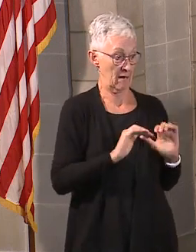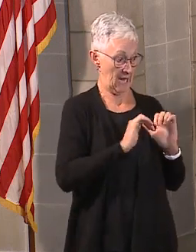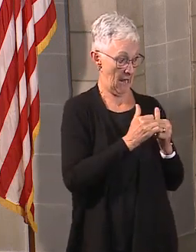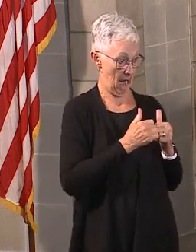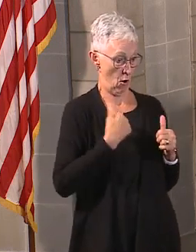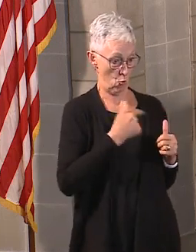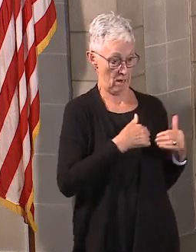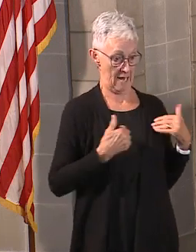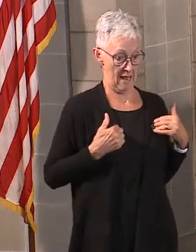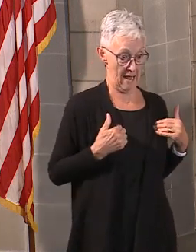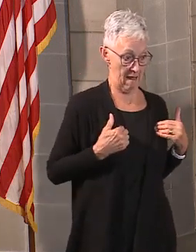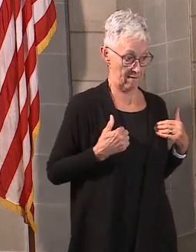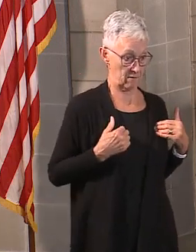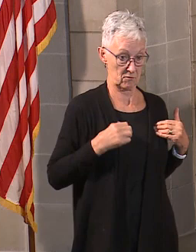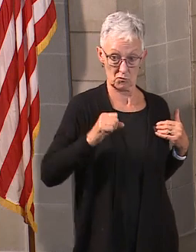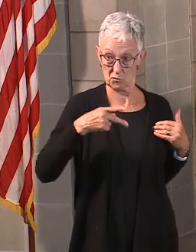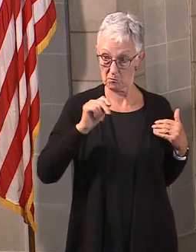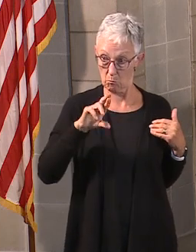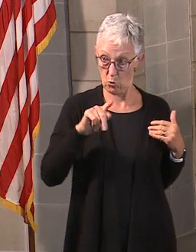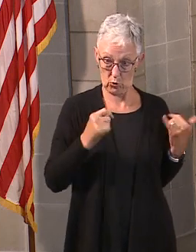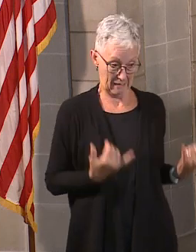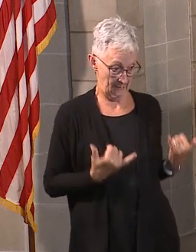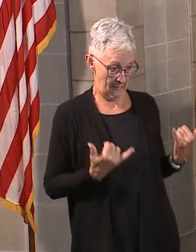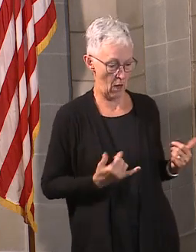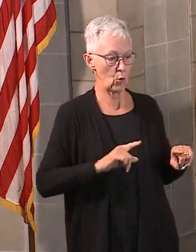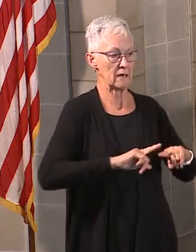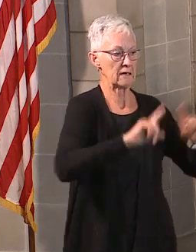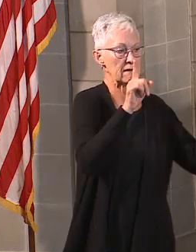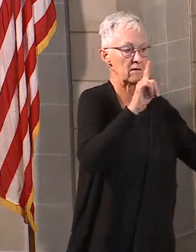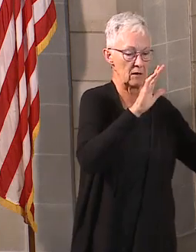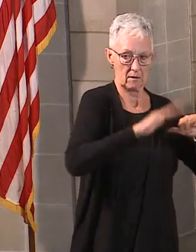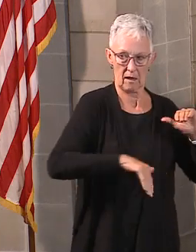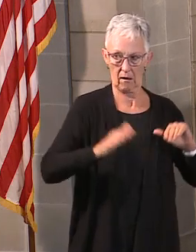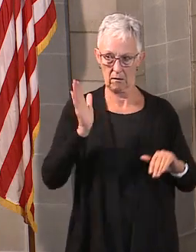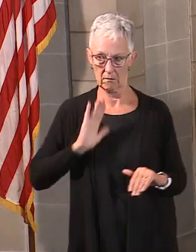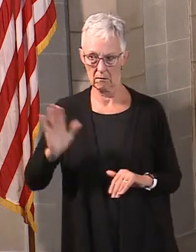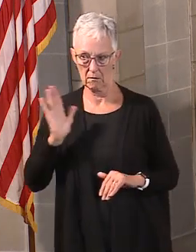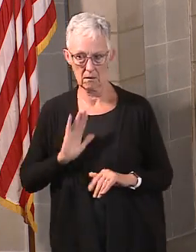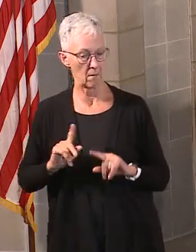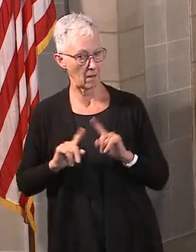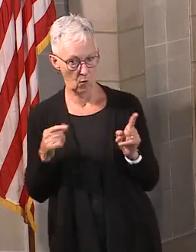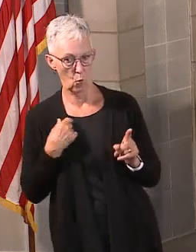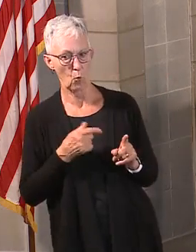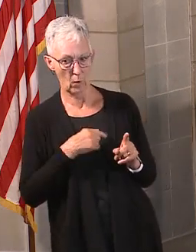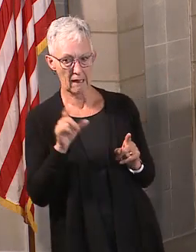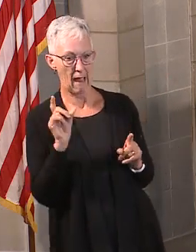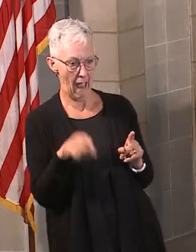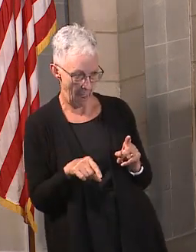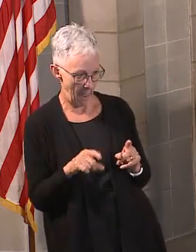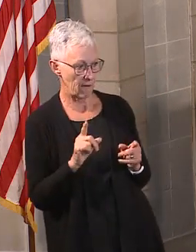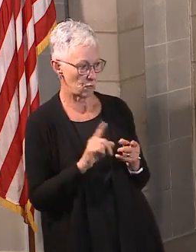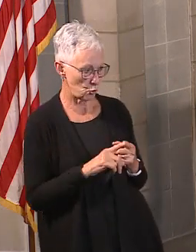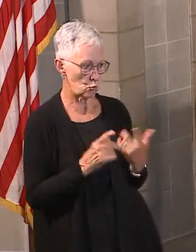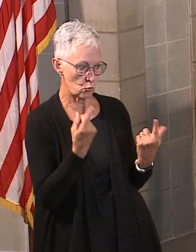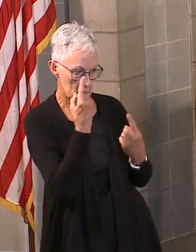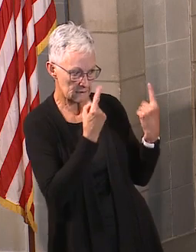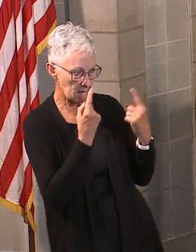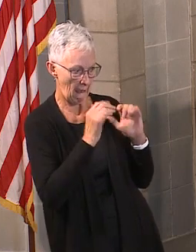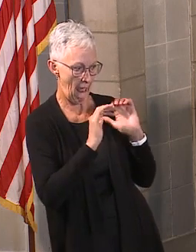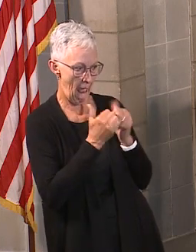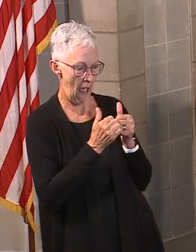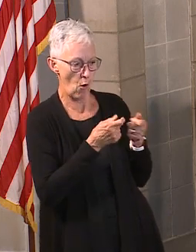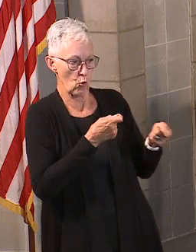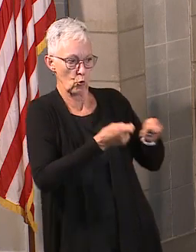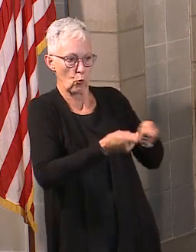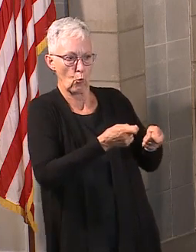but we've just got to be able to find those steps to mitigate that risk and manage it because this is something we're going to be dealing with for the